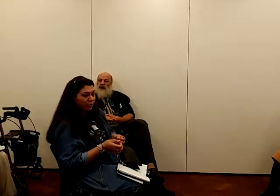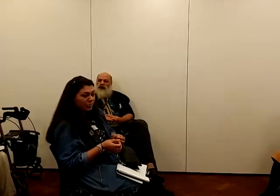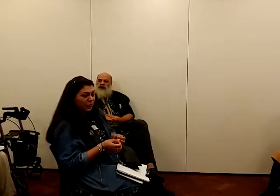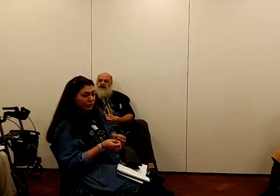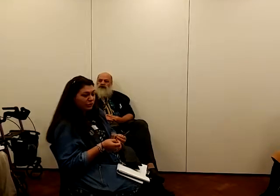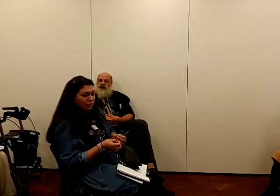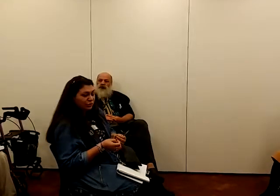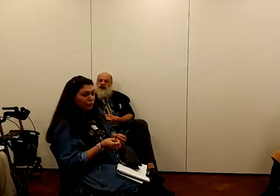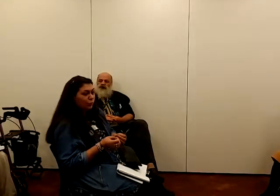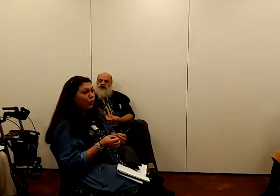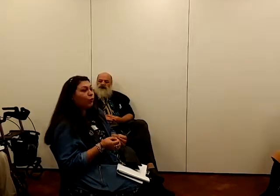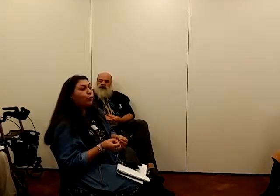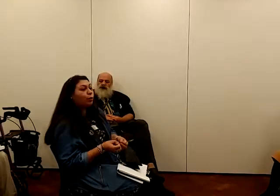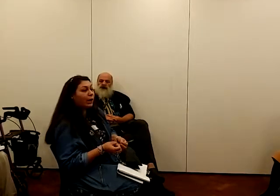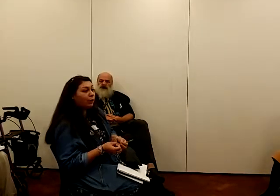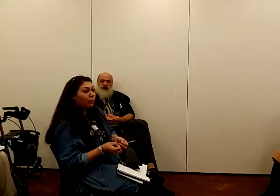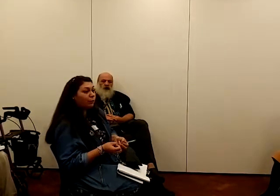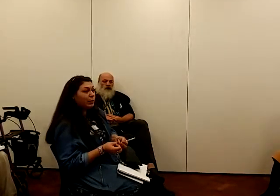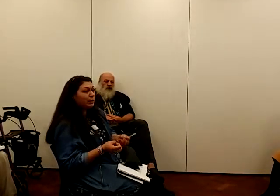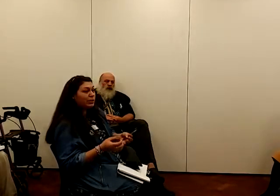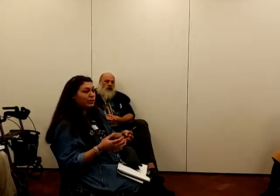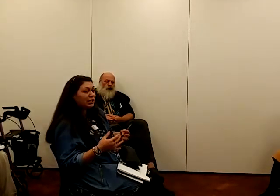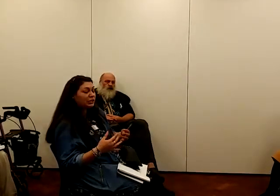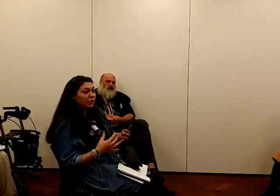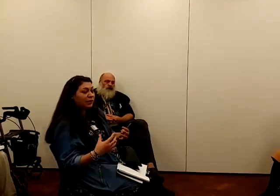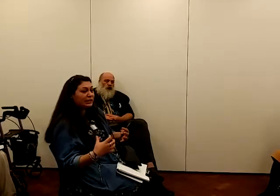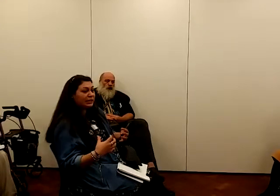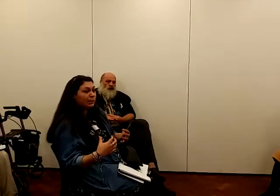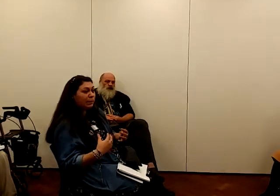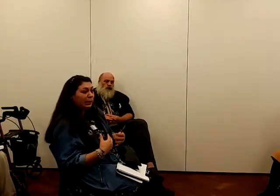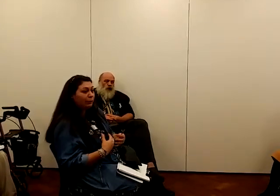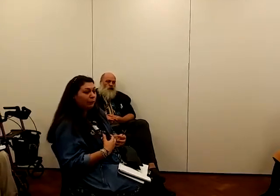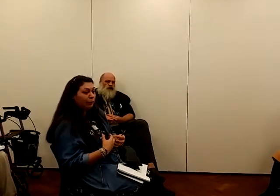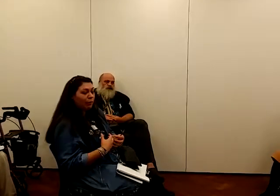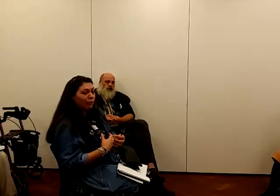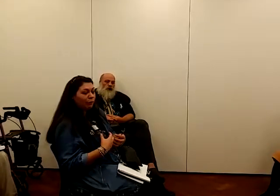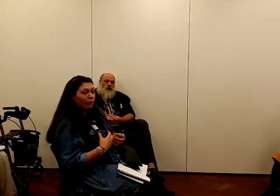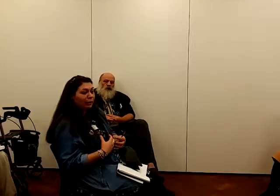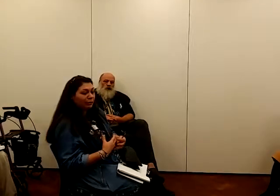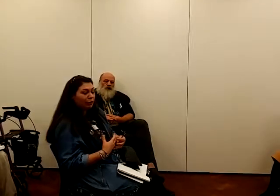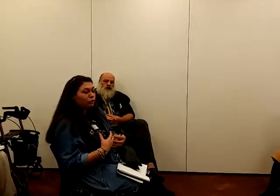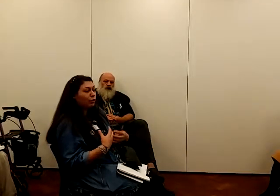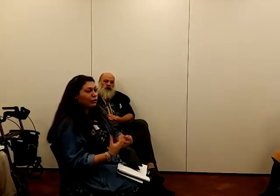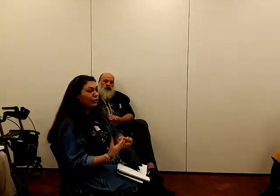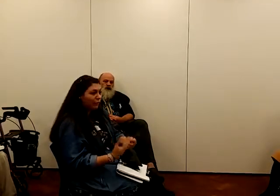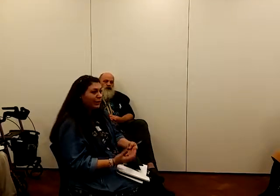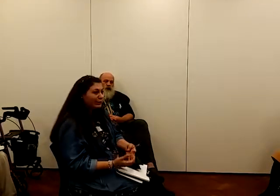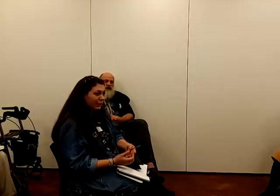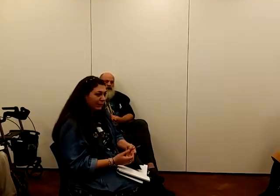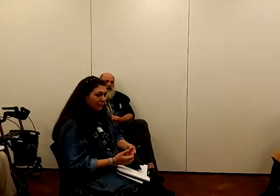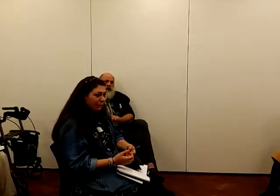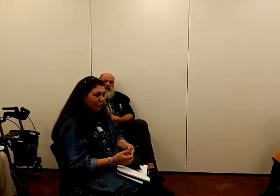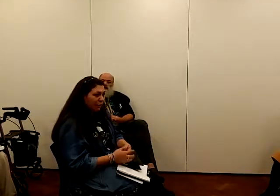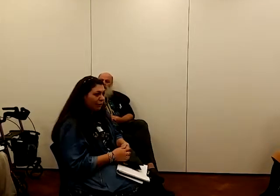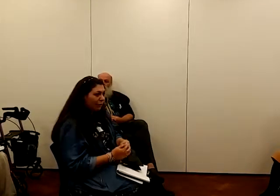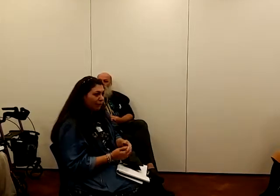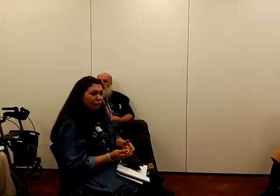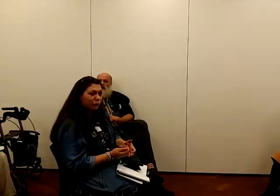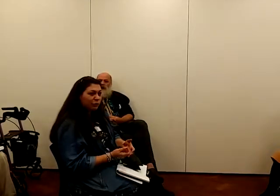we're all worn out, because it's actually affecting the people that are trying to fight it. I think we've